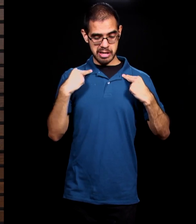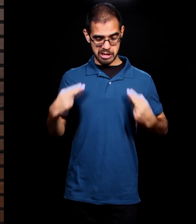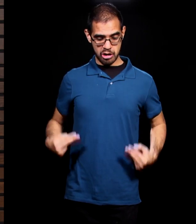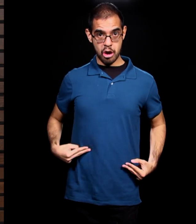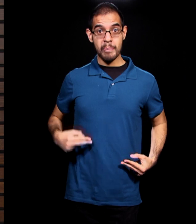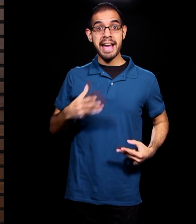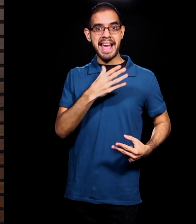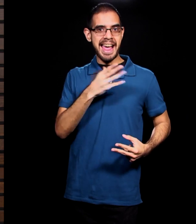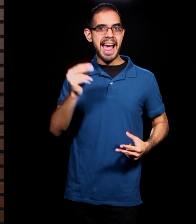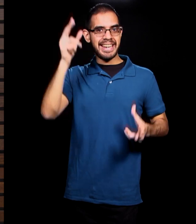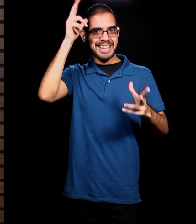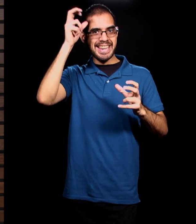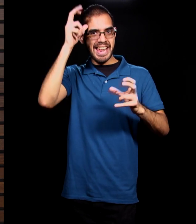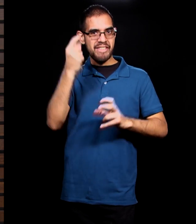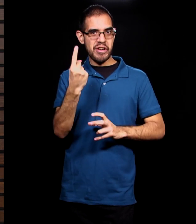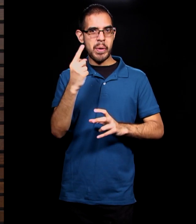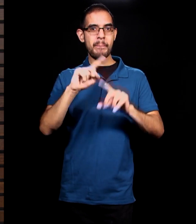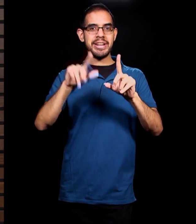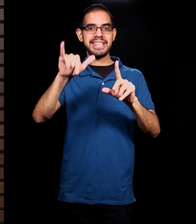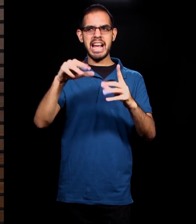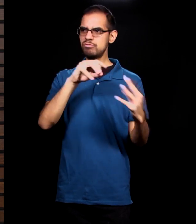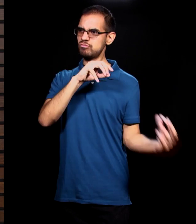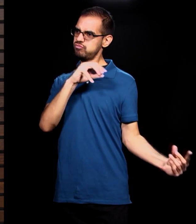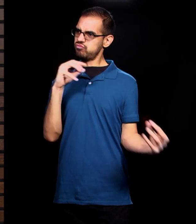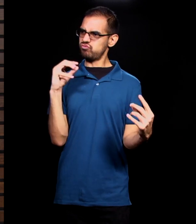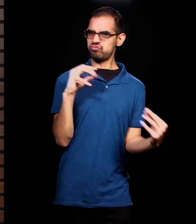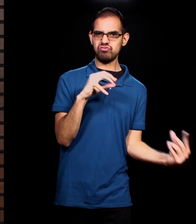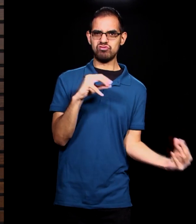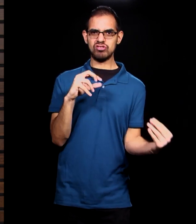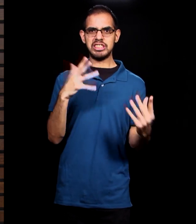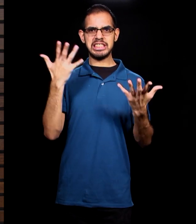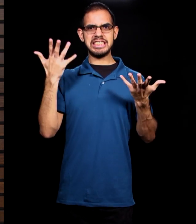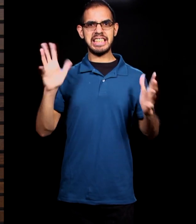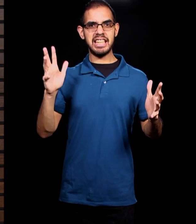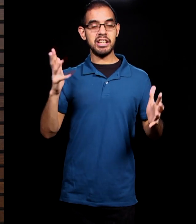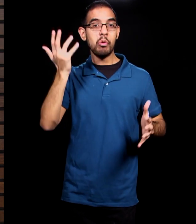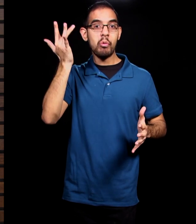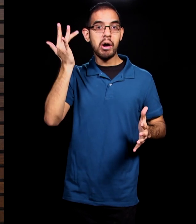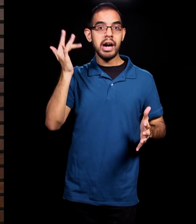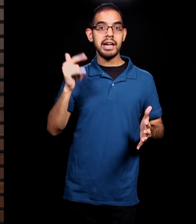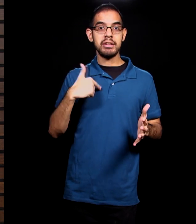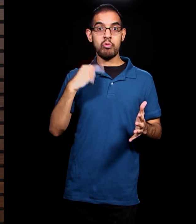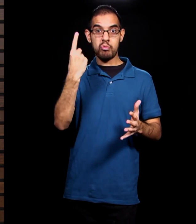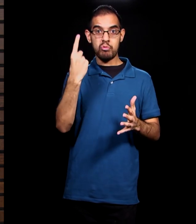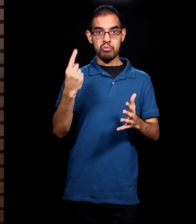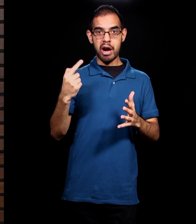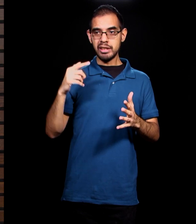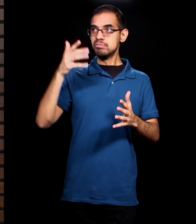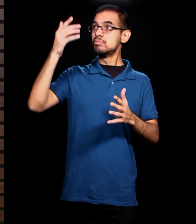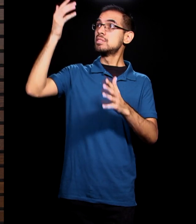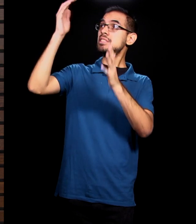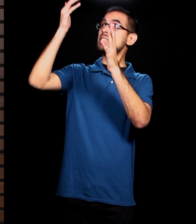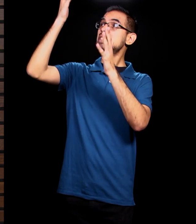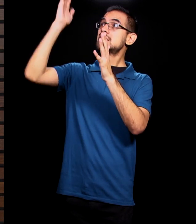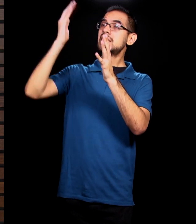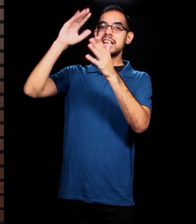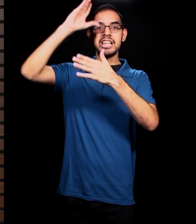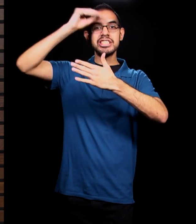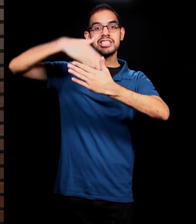But that that strife would come to an end because one of the descendants, which would be the son of God himself, Jesus, while